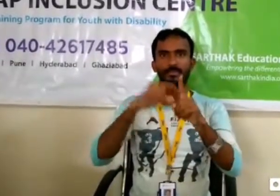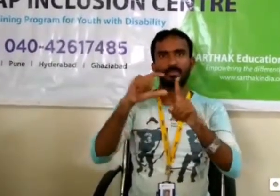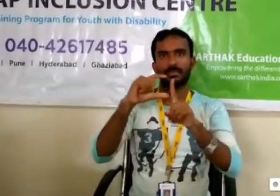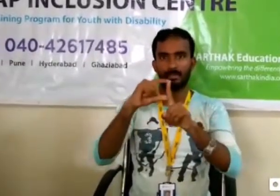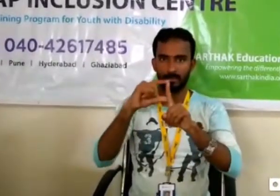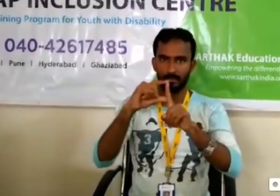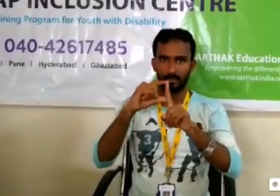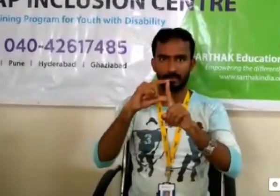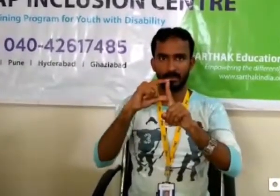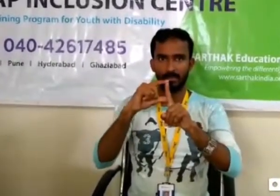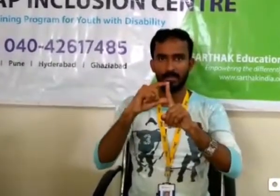I am from Hyderabad.